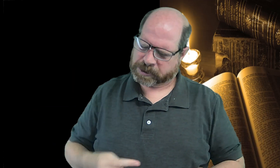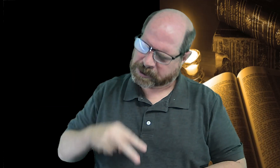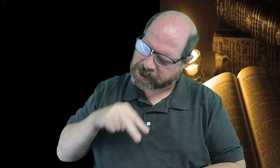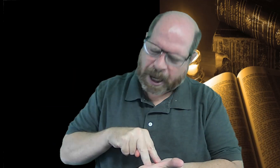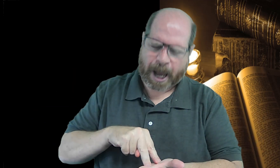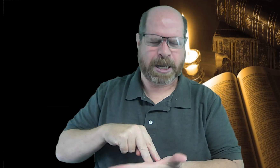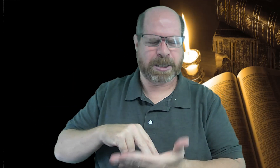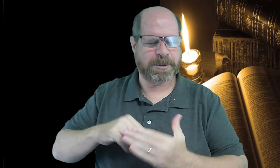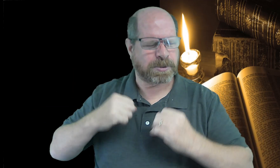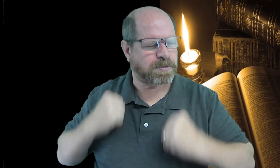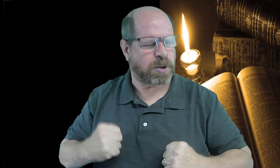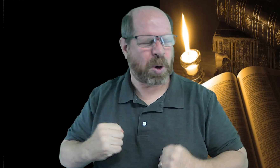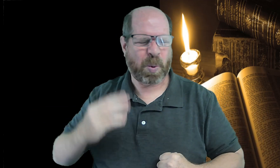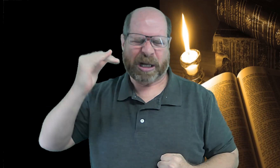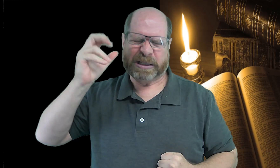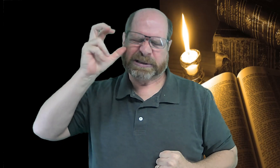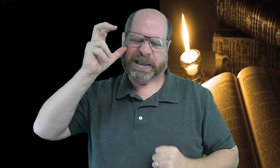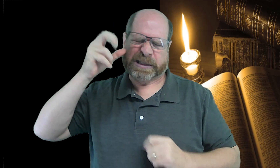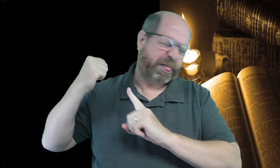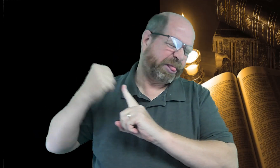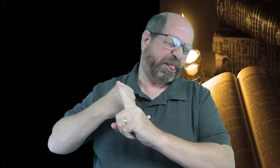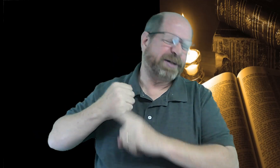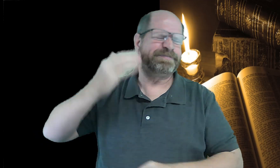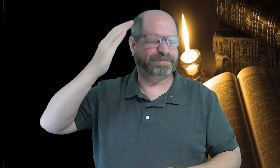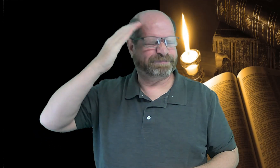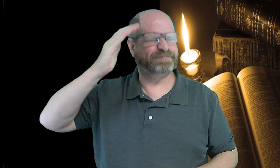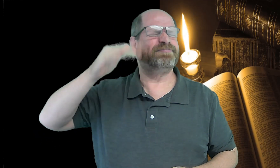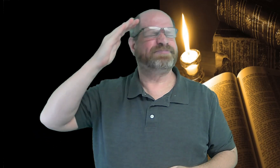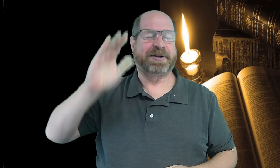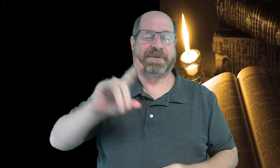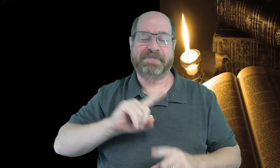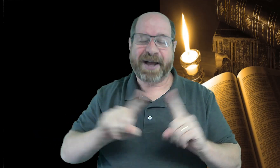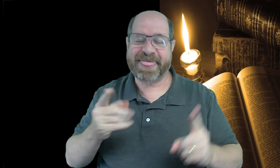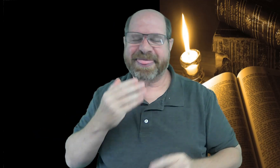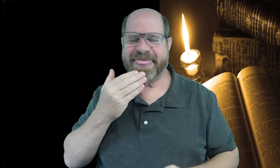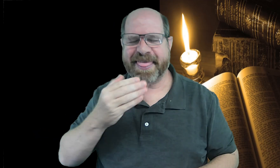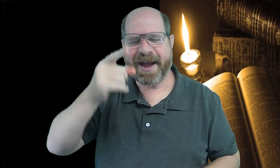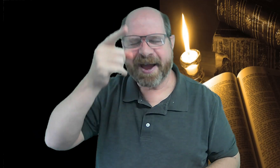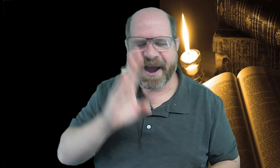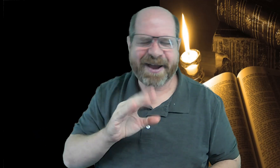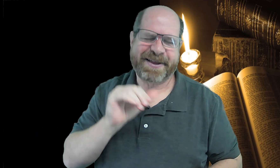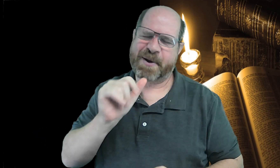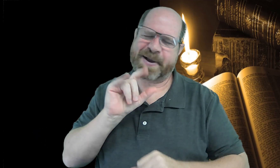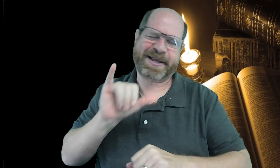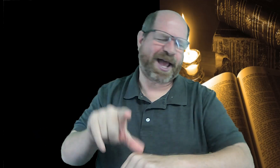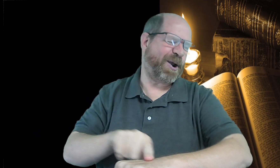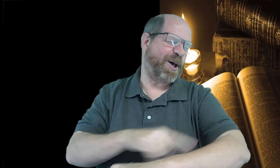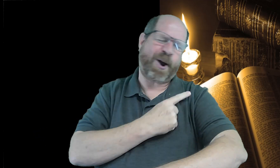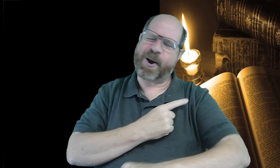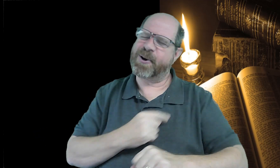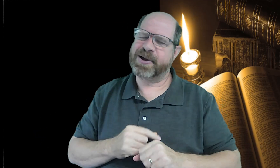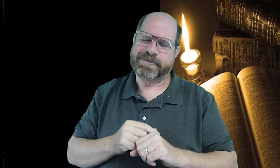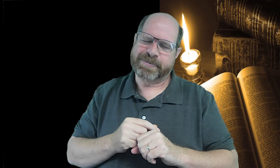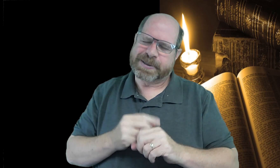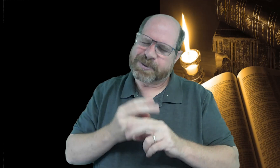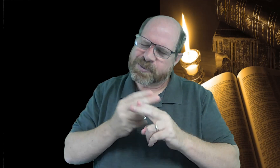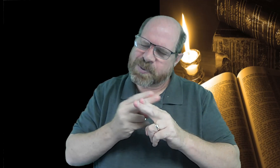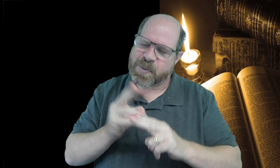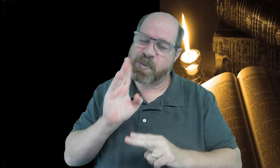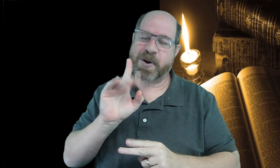of god to stand strong for you against the wiles of the devil thank you god that